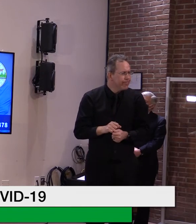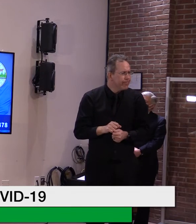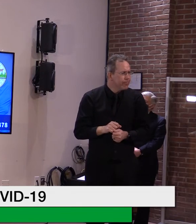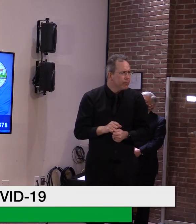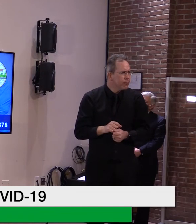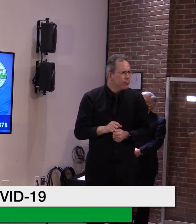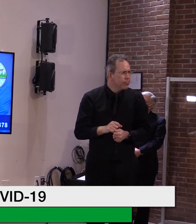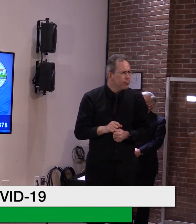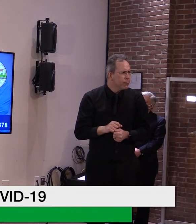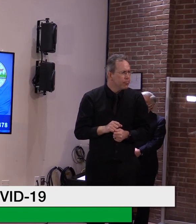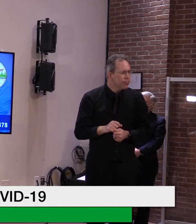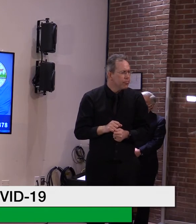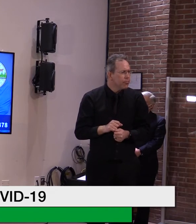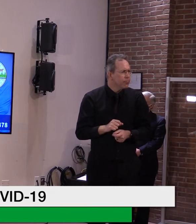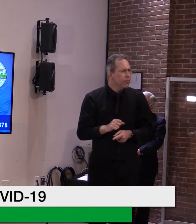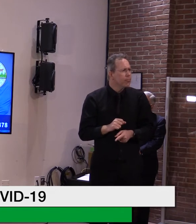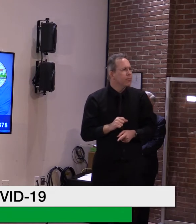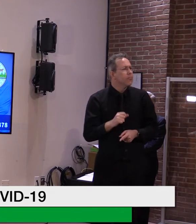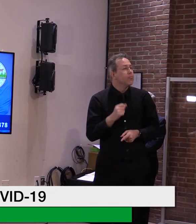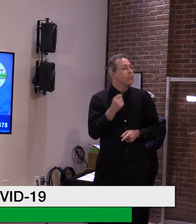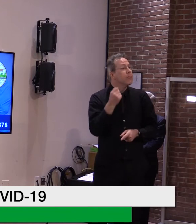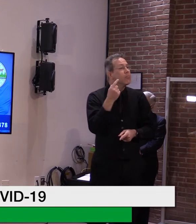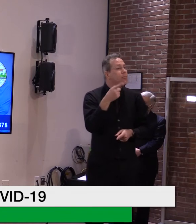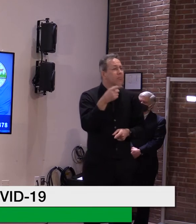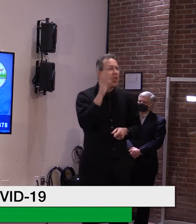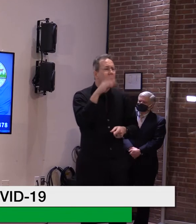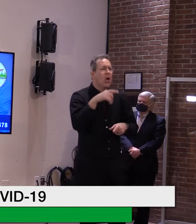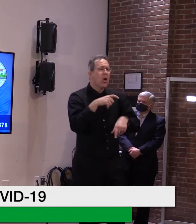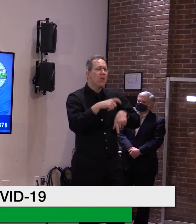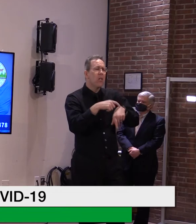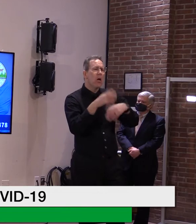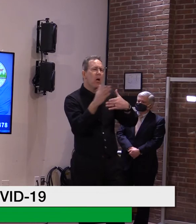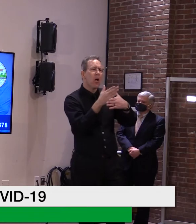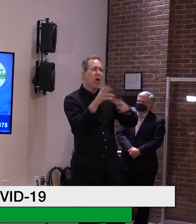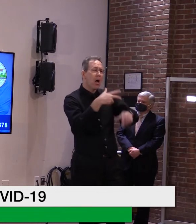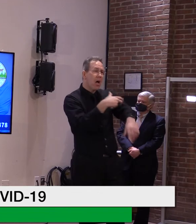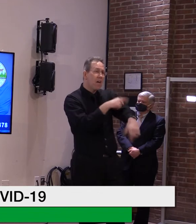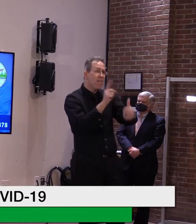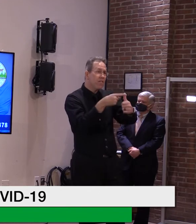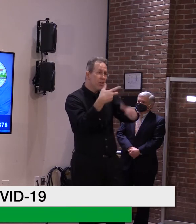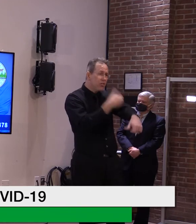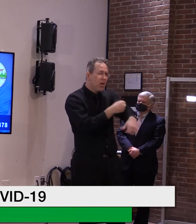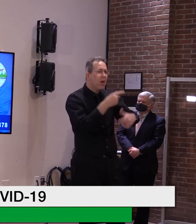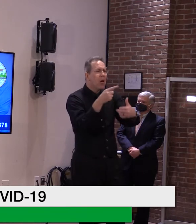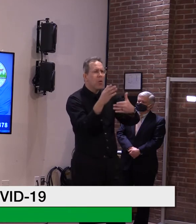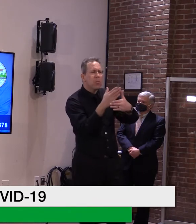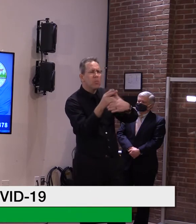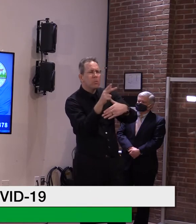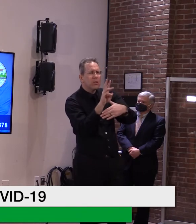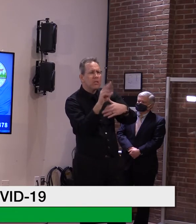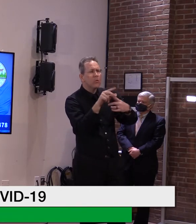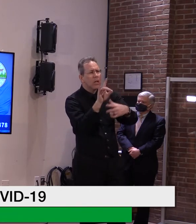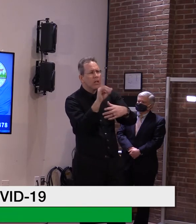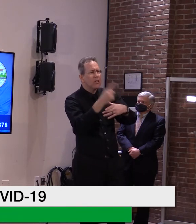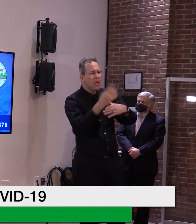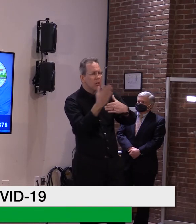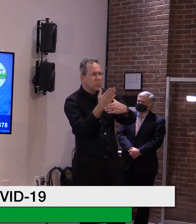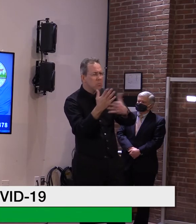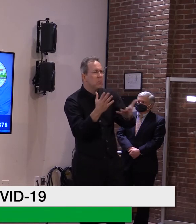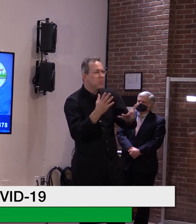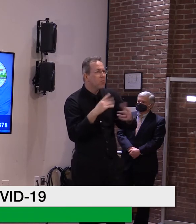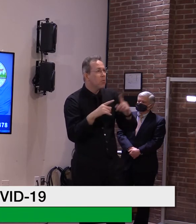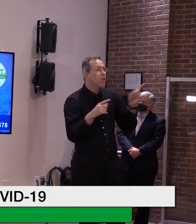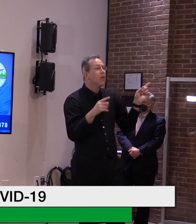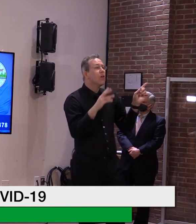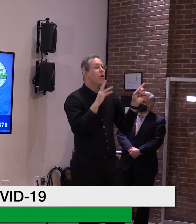contacted Walmart and they said they could not make, uh, appointments beyond March